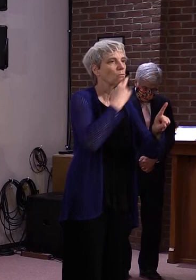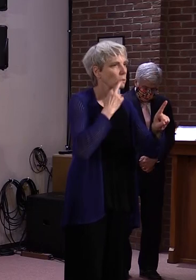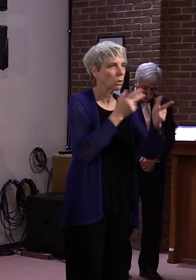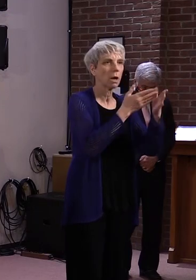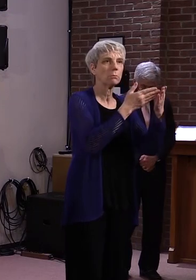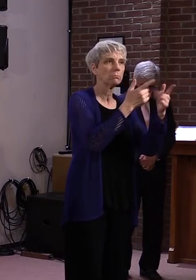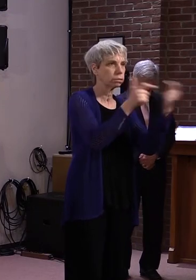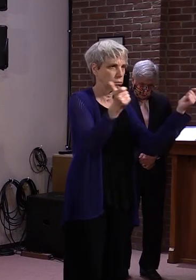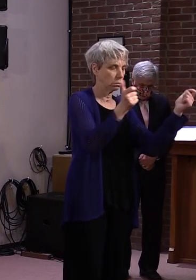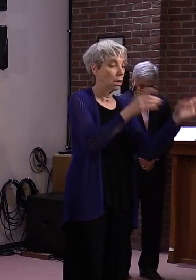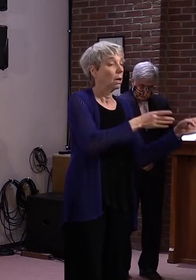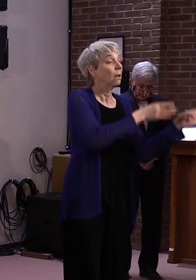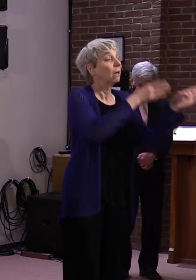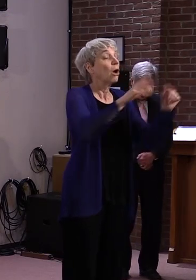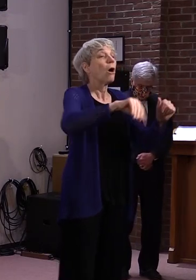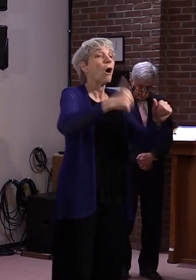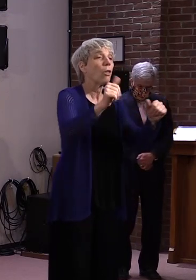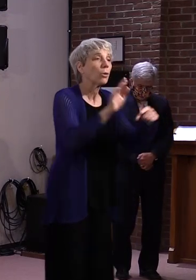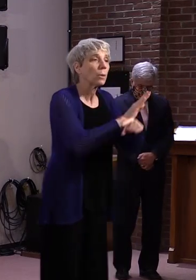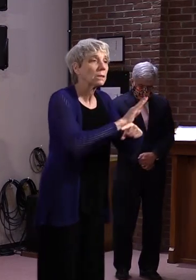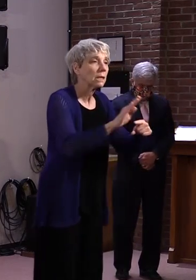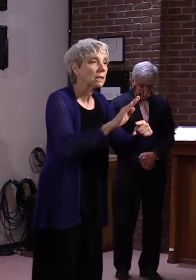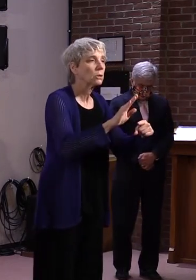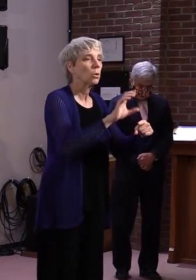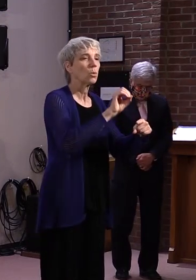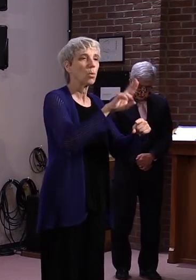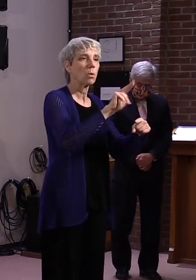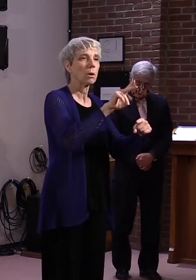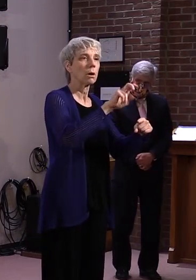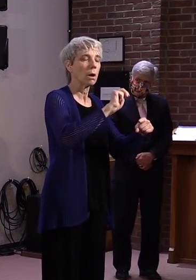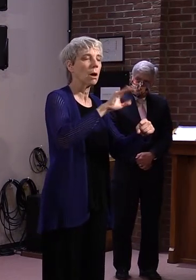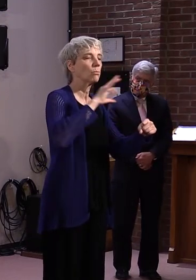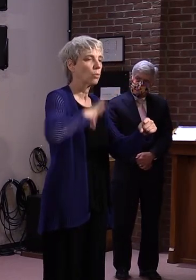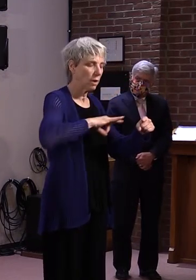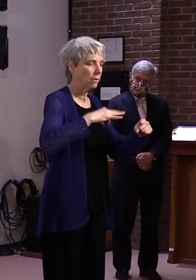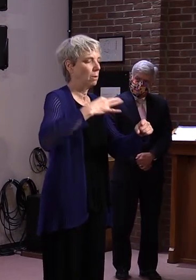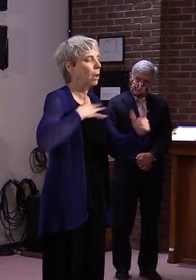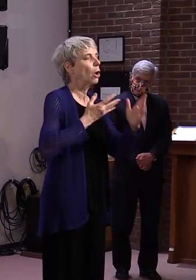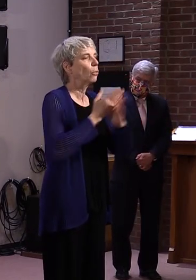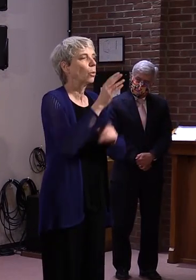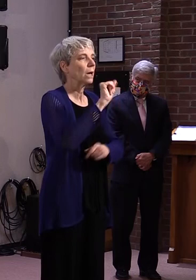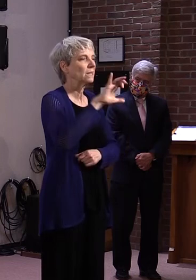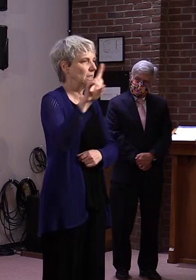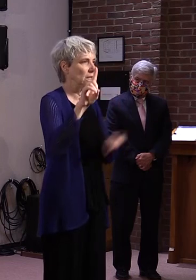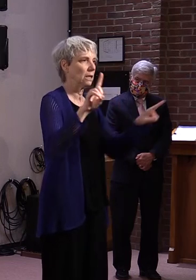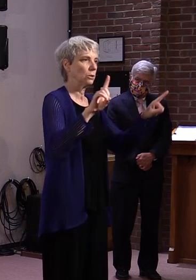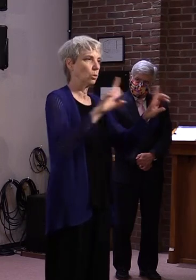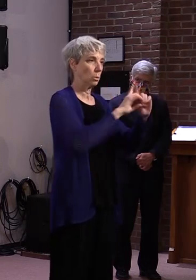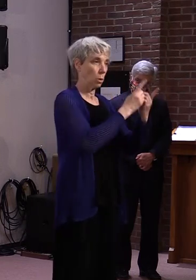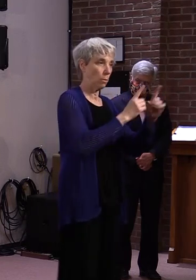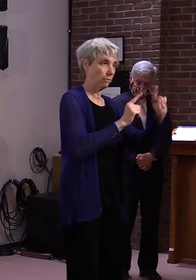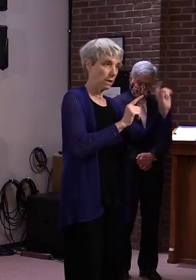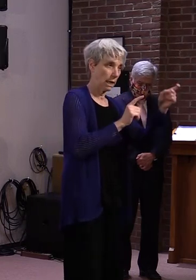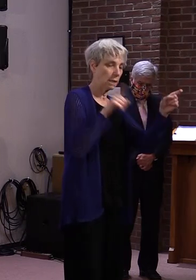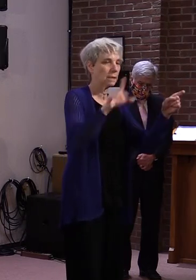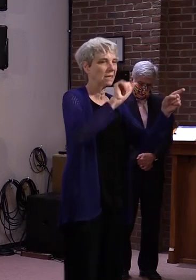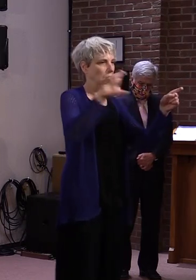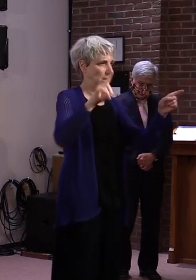private businesses and non-profits will apply through a new grant management system set up by ACCD over the last week.